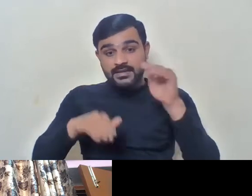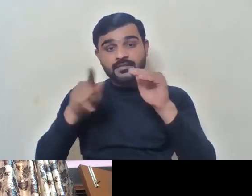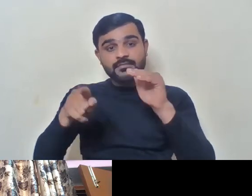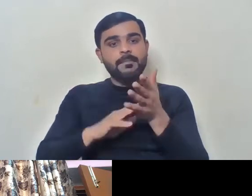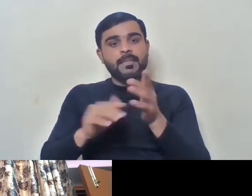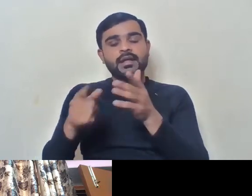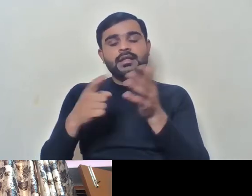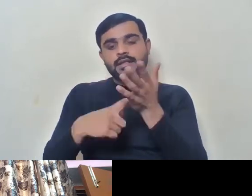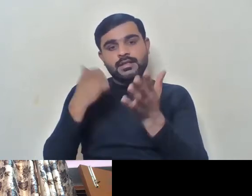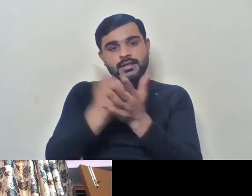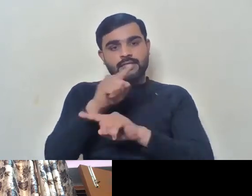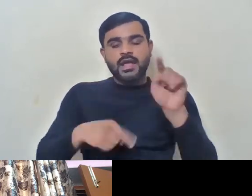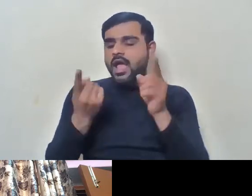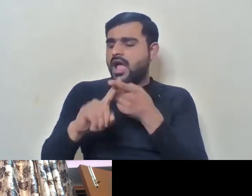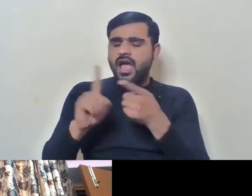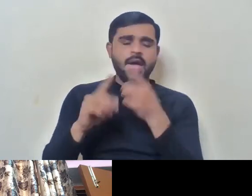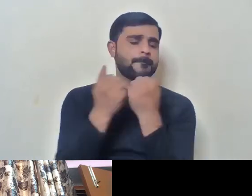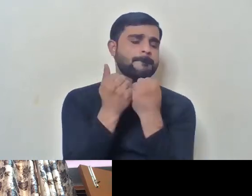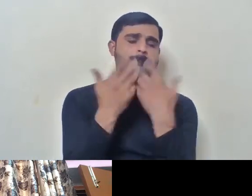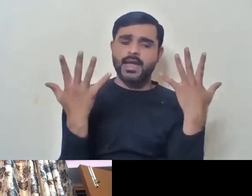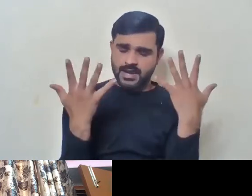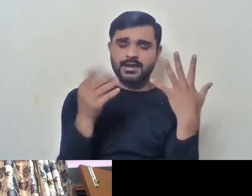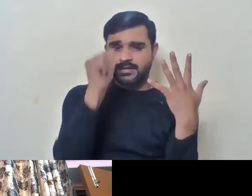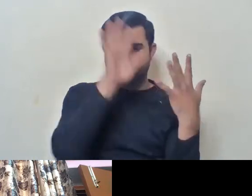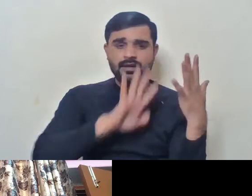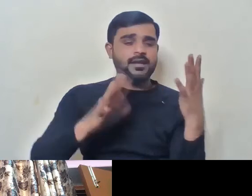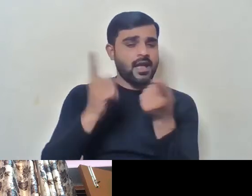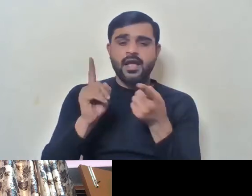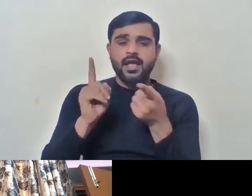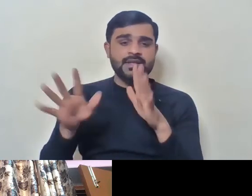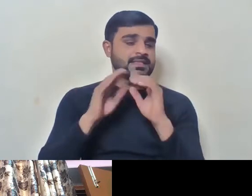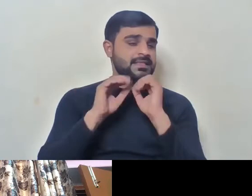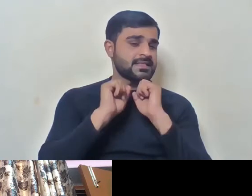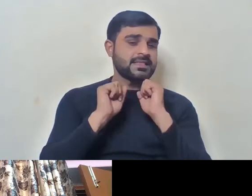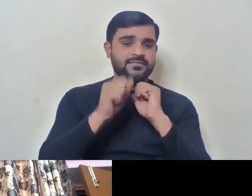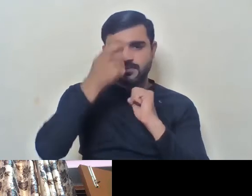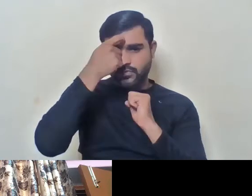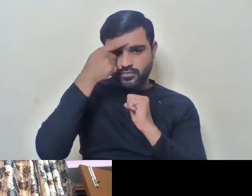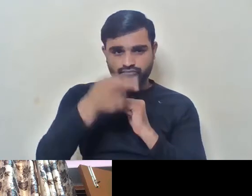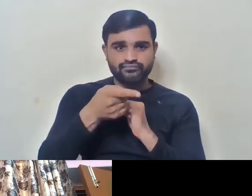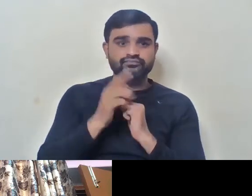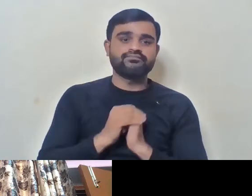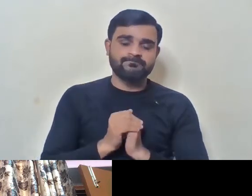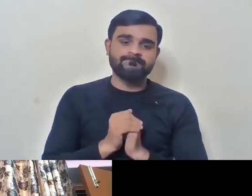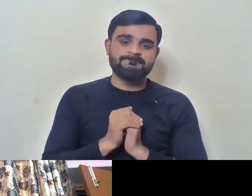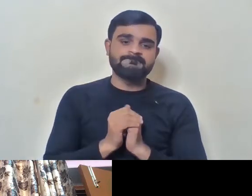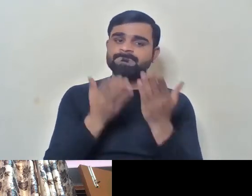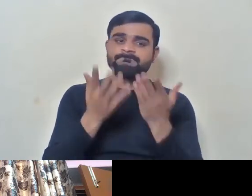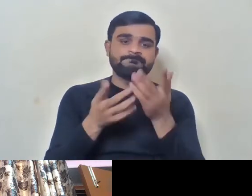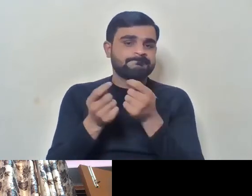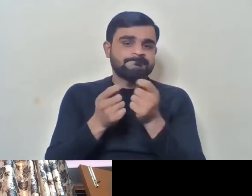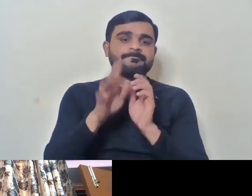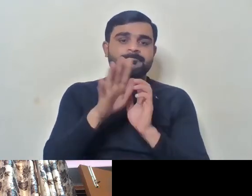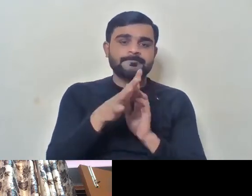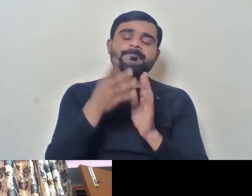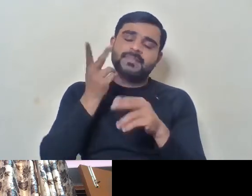the reservations. That is happening in many cases. And that is a difficult issue to deal with. So that issue is